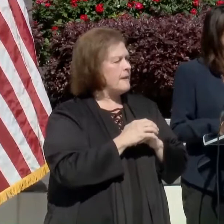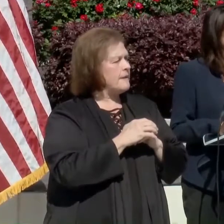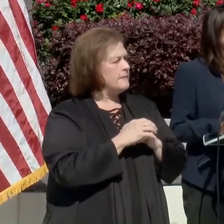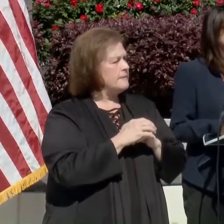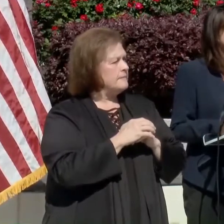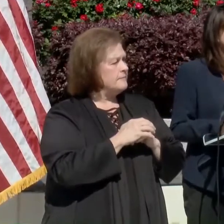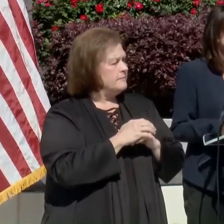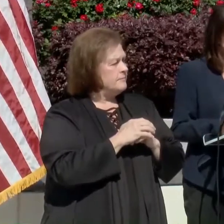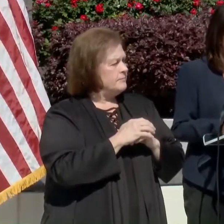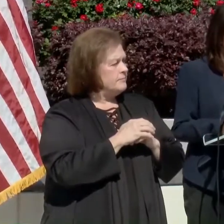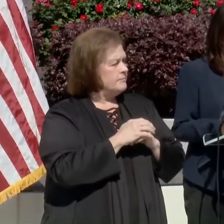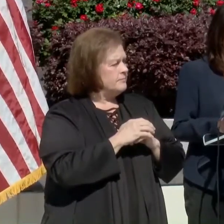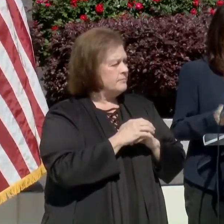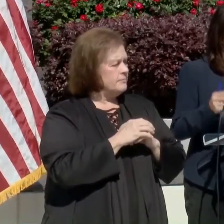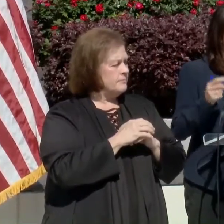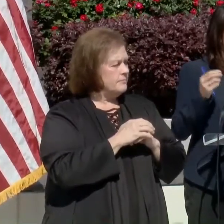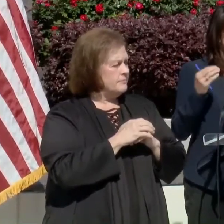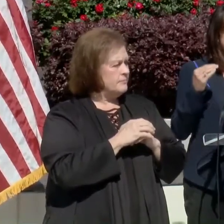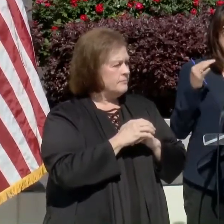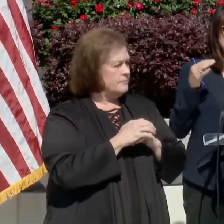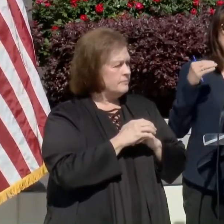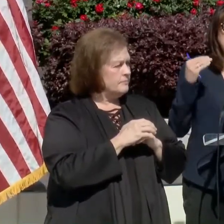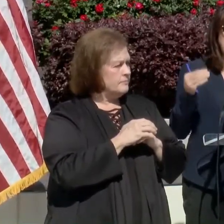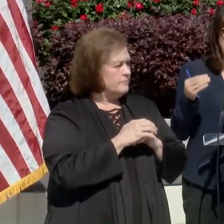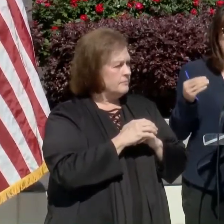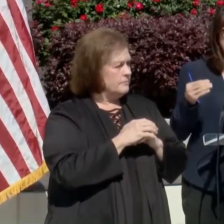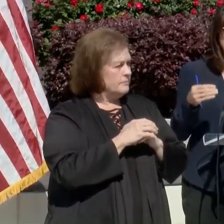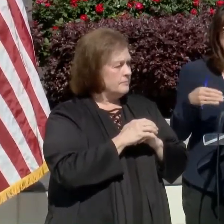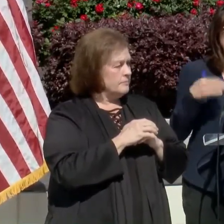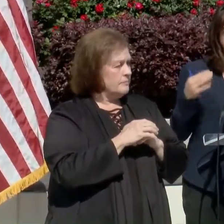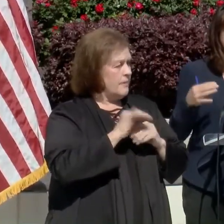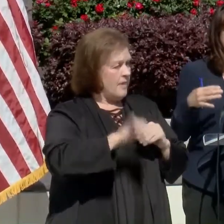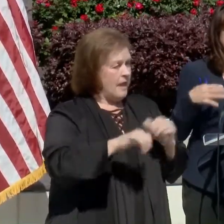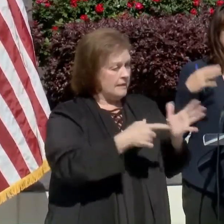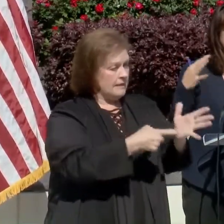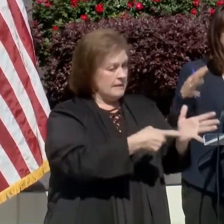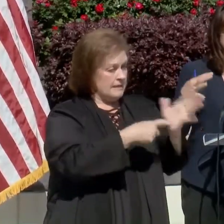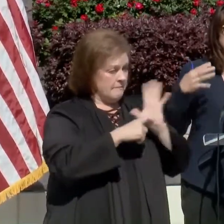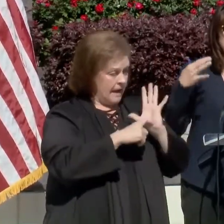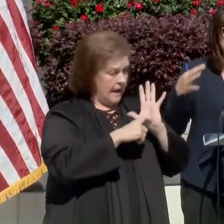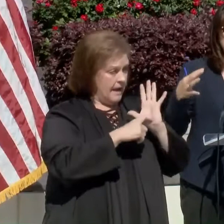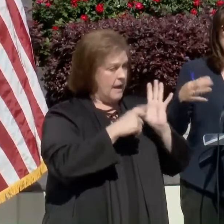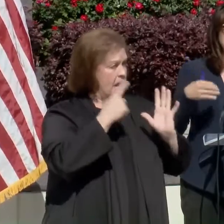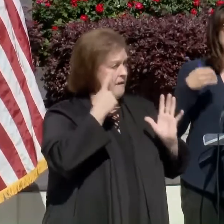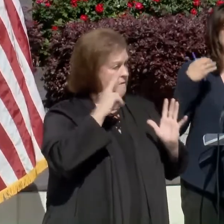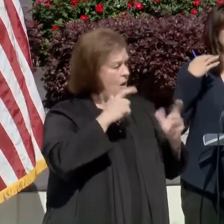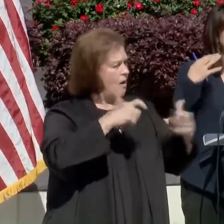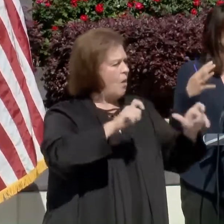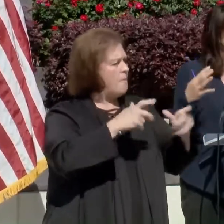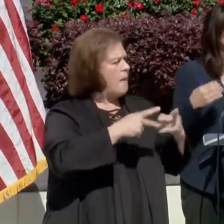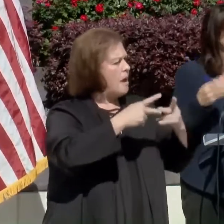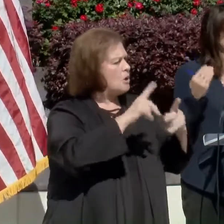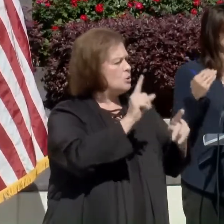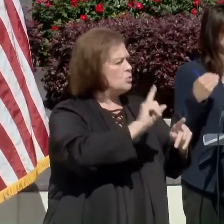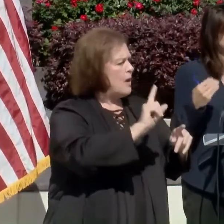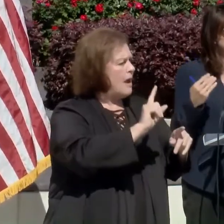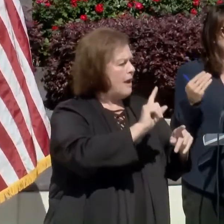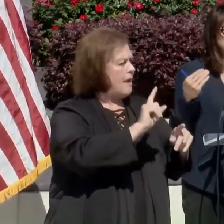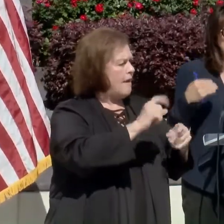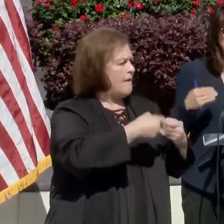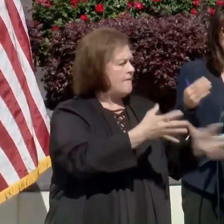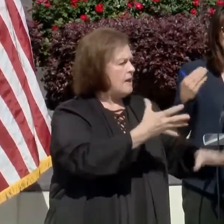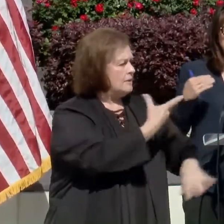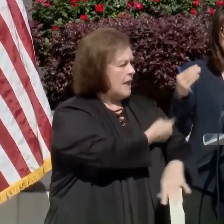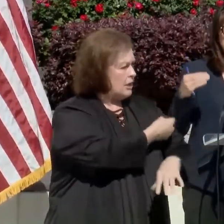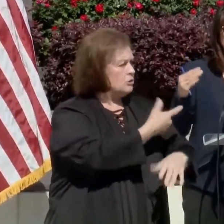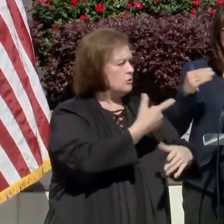Um, the, uh, the, uh, demand for these large testing sites and demand is starting to